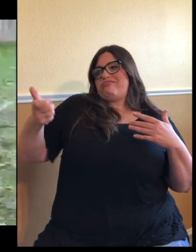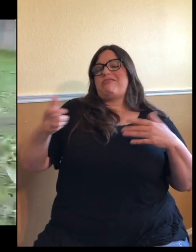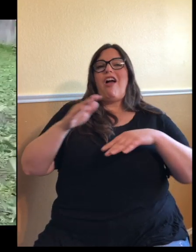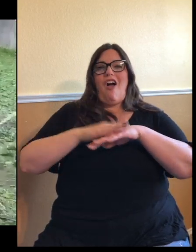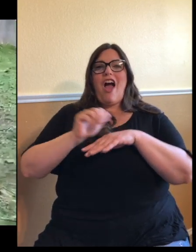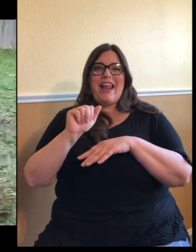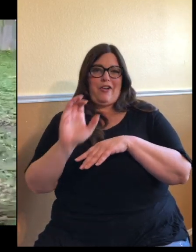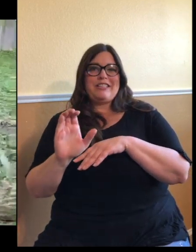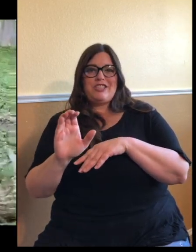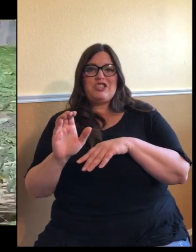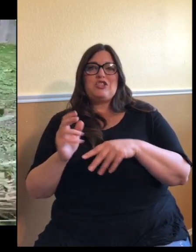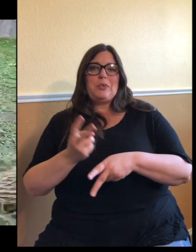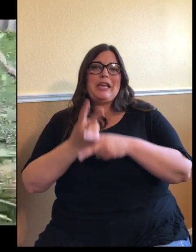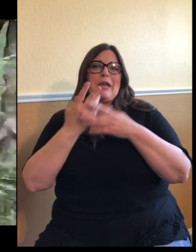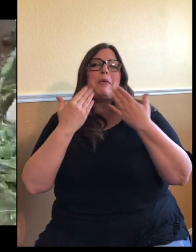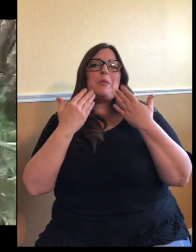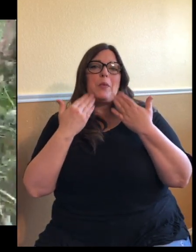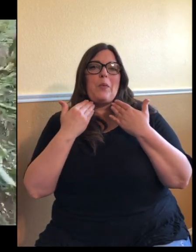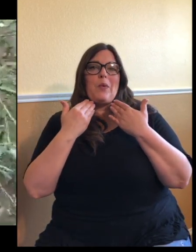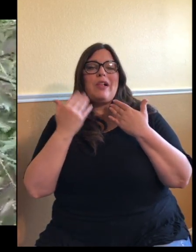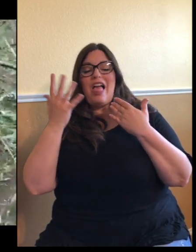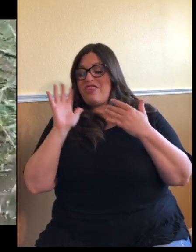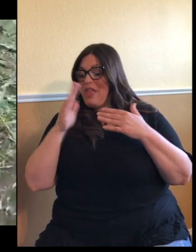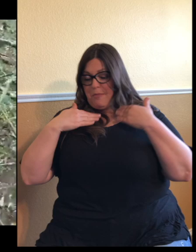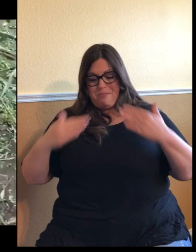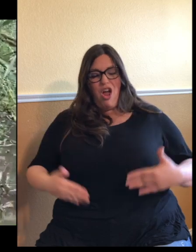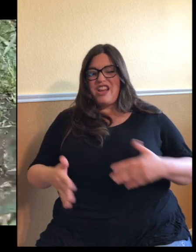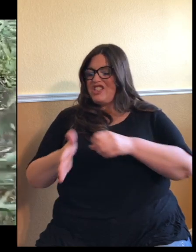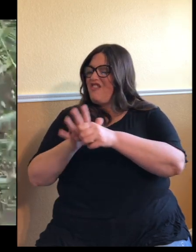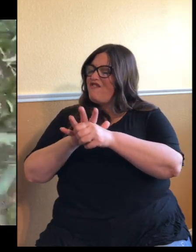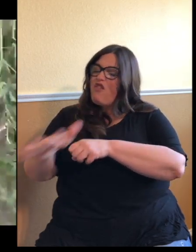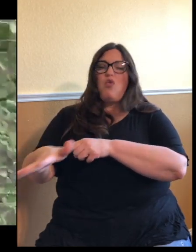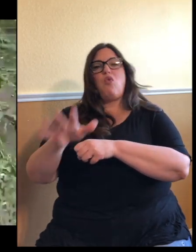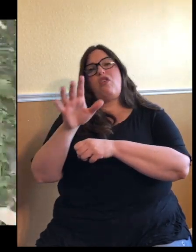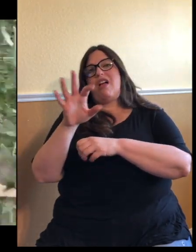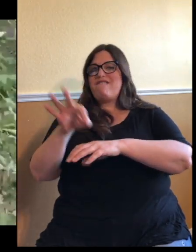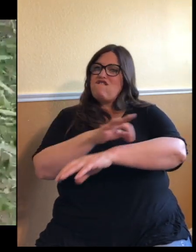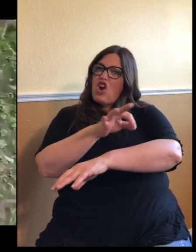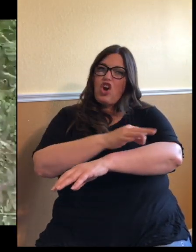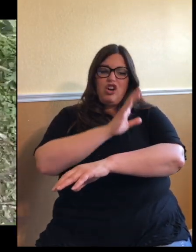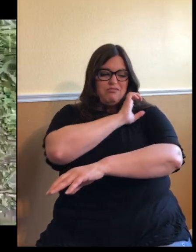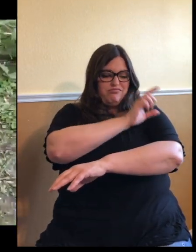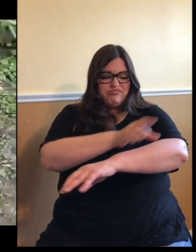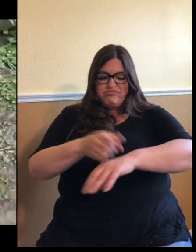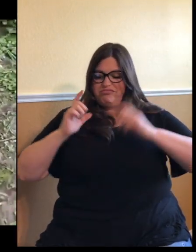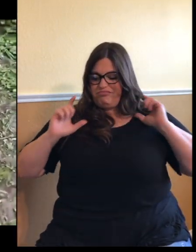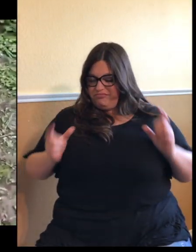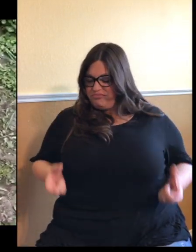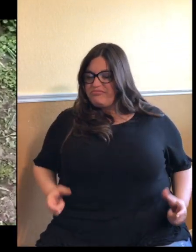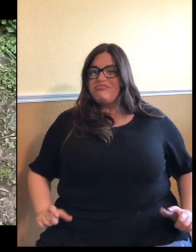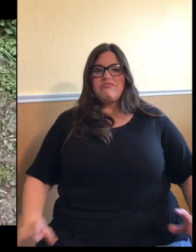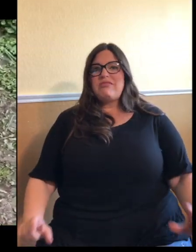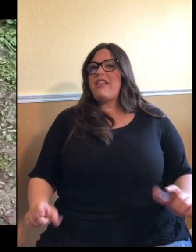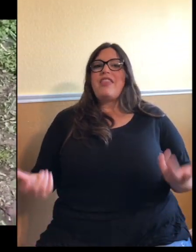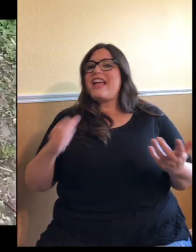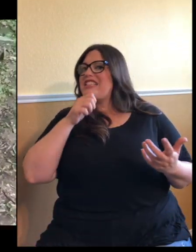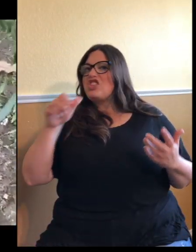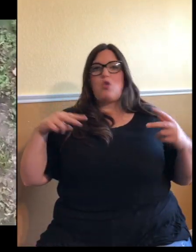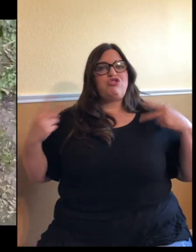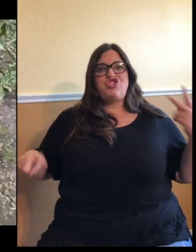completely all over. Only their nose and their eyes does not have fur on it. And they do not shut it out. So they're, they're made for cold